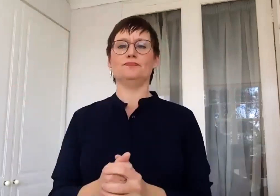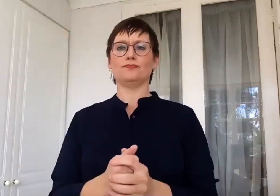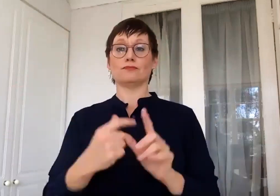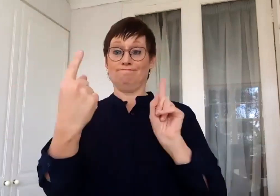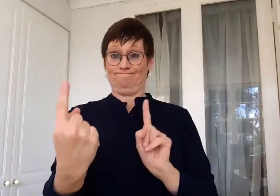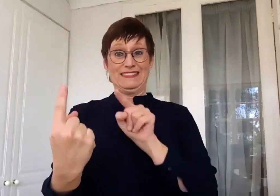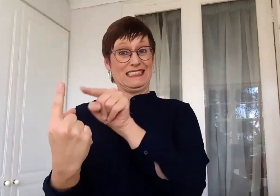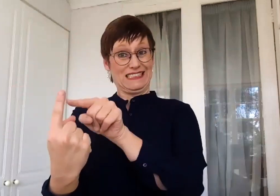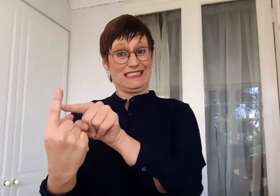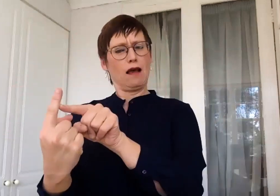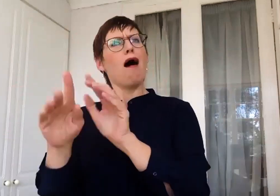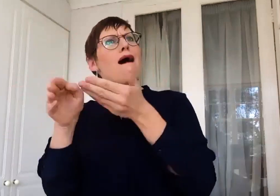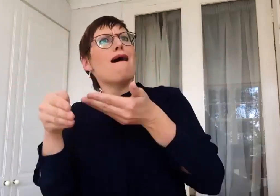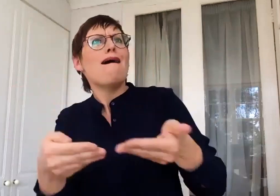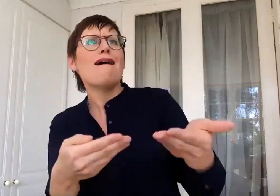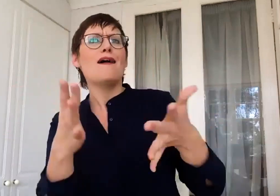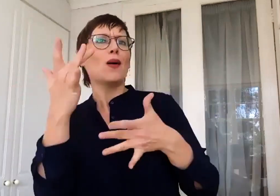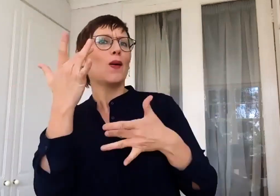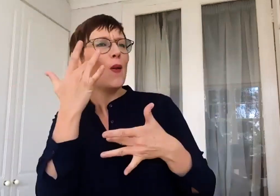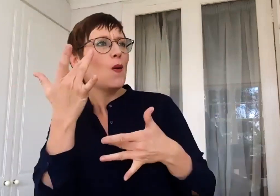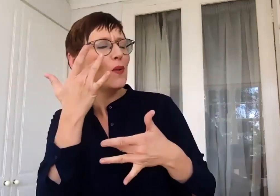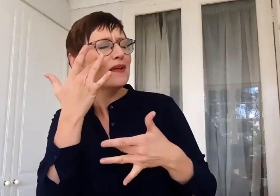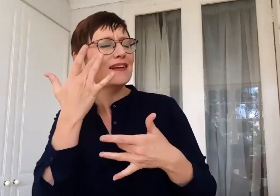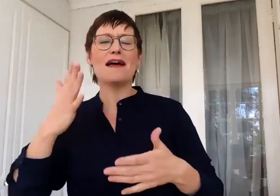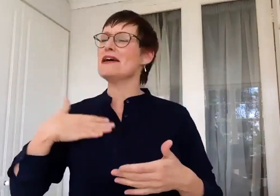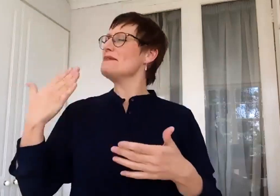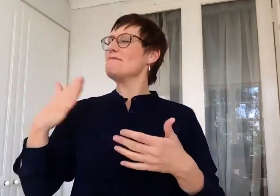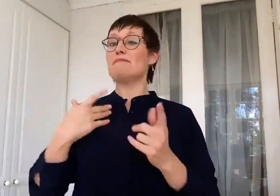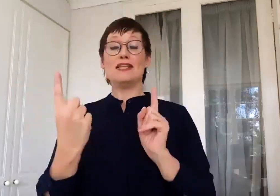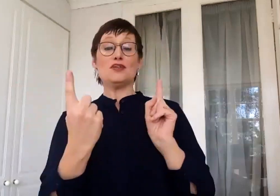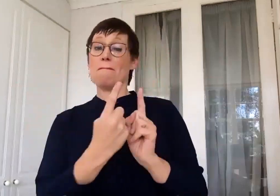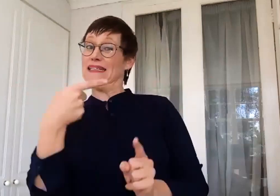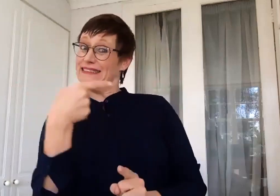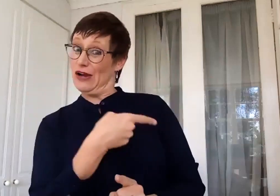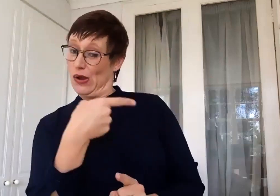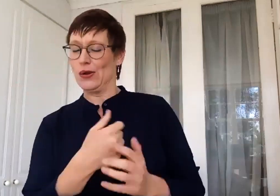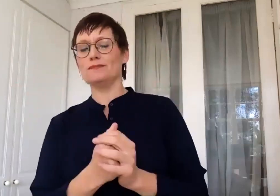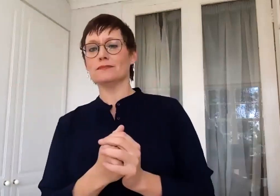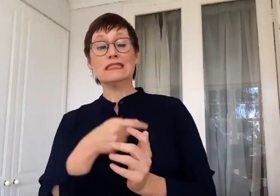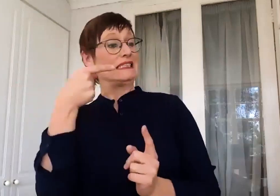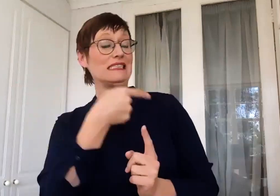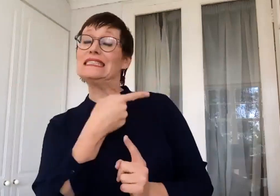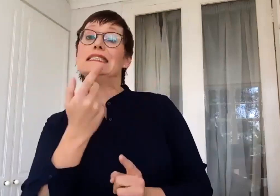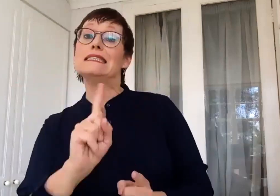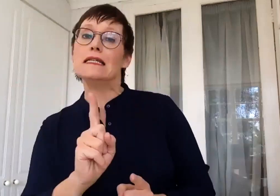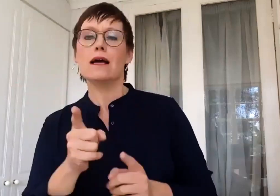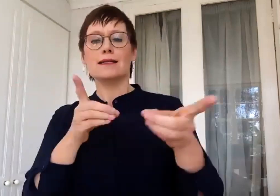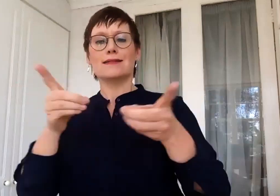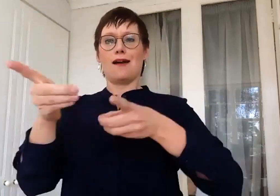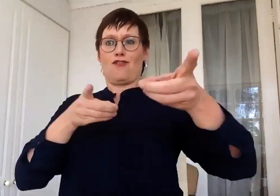delight to be in conversation with Professor Claudine Storbeck, who, of course, is director of Wits University's Center for Deaf